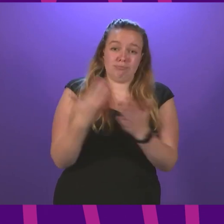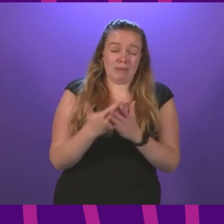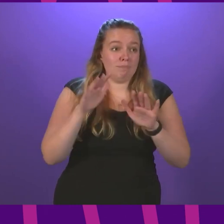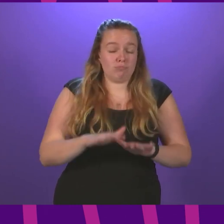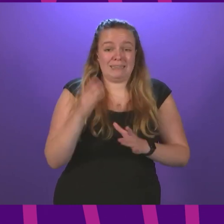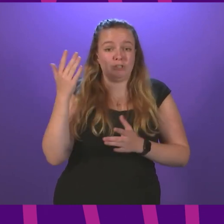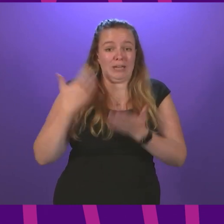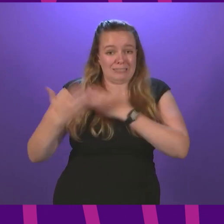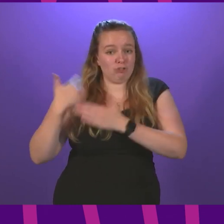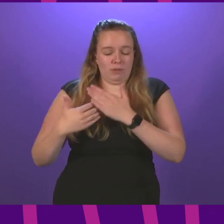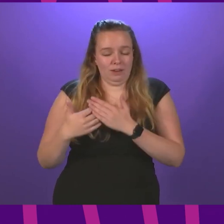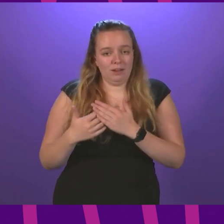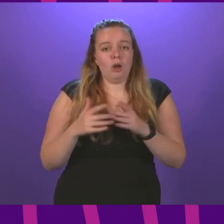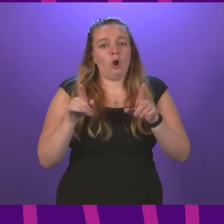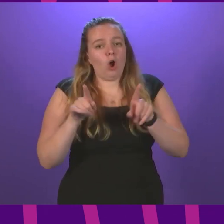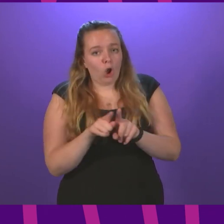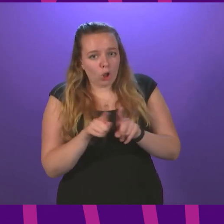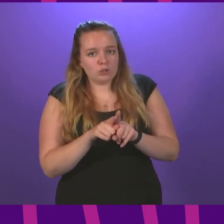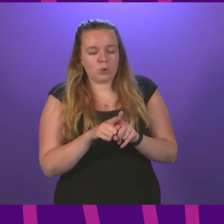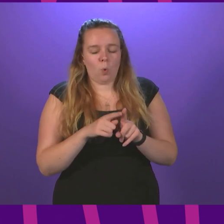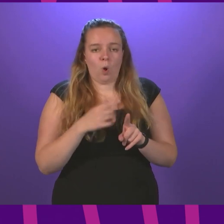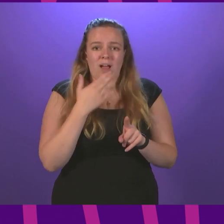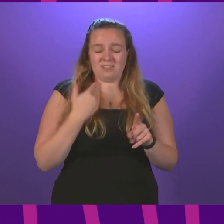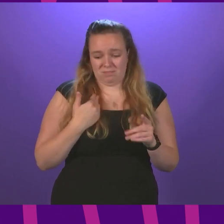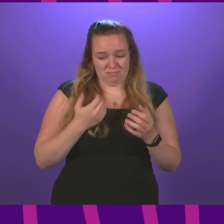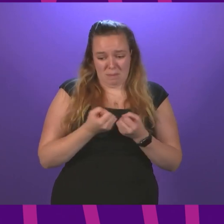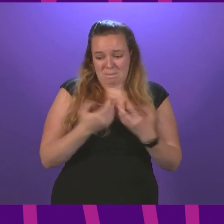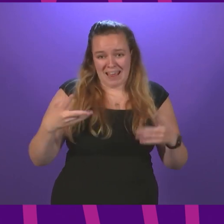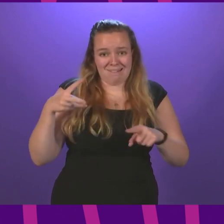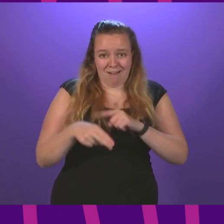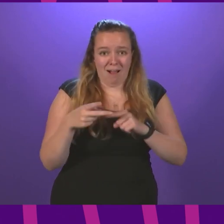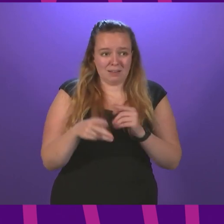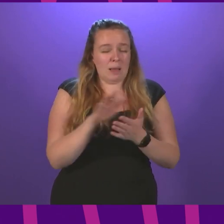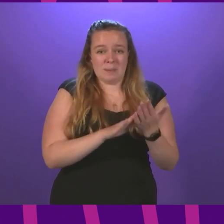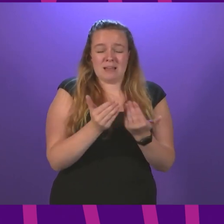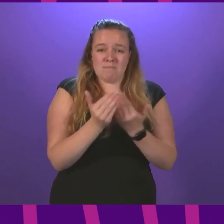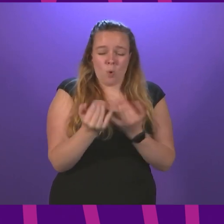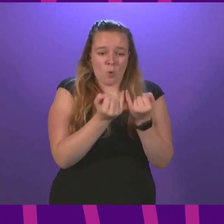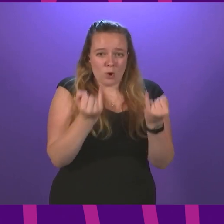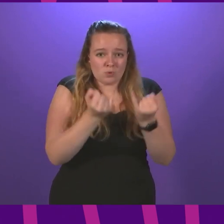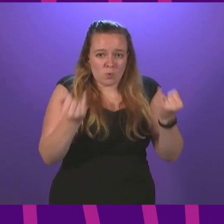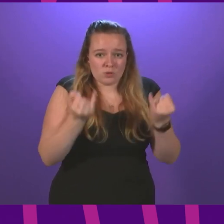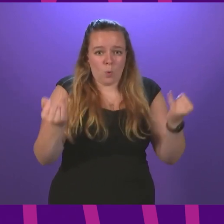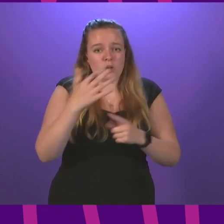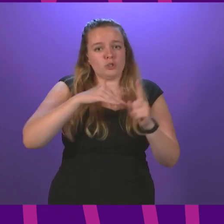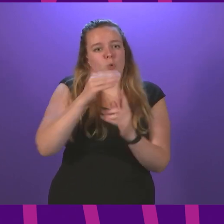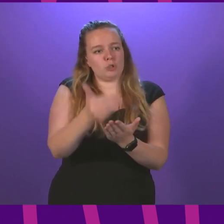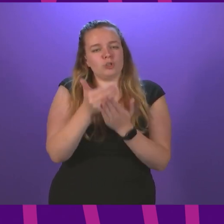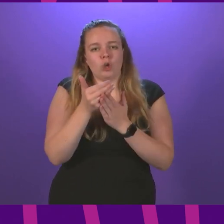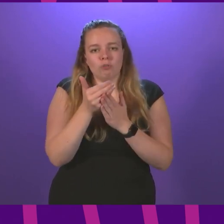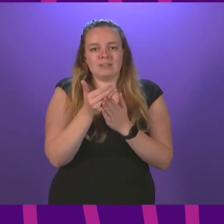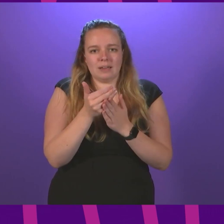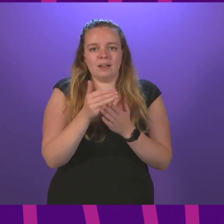British history. Not only that, it is the latest in a long line of cuts that have torn more and more holes in our social security safety net,